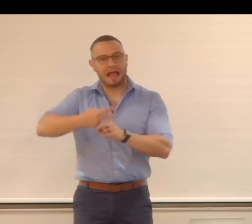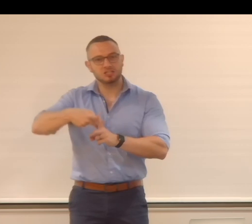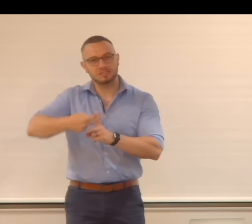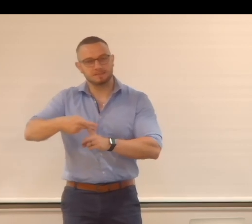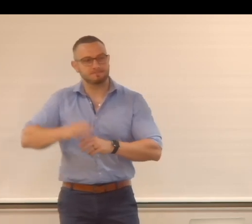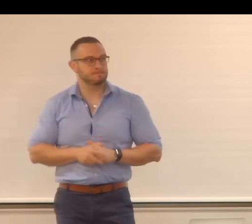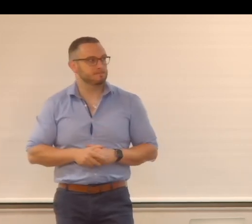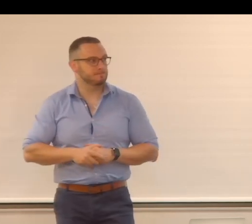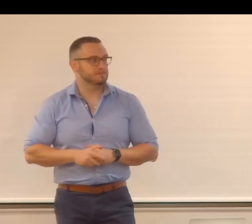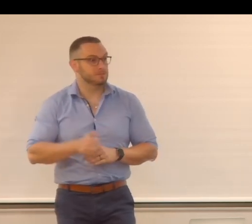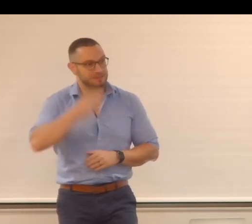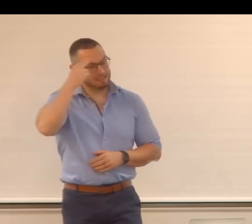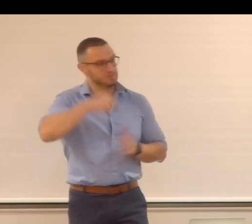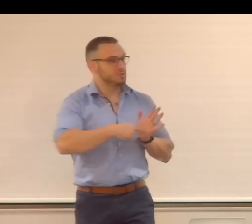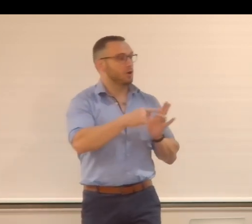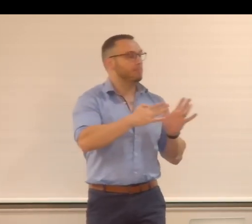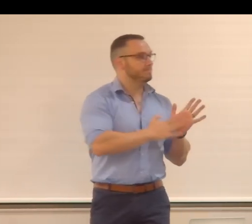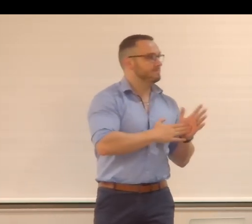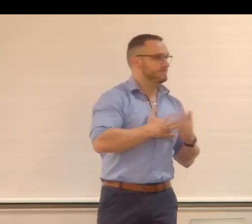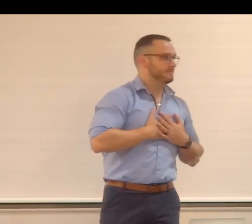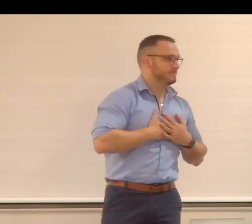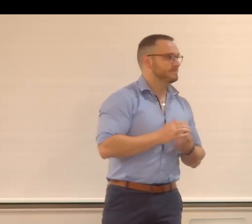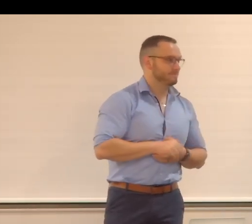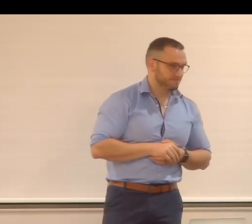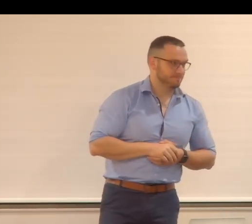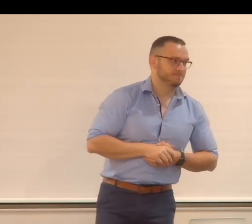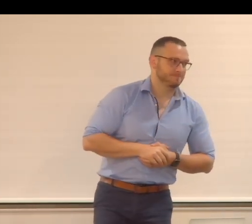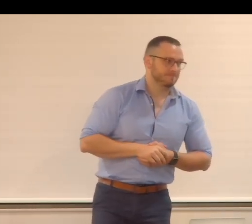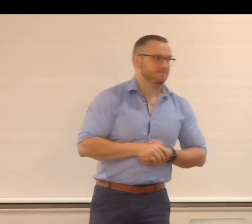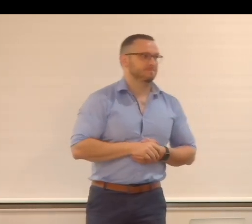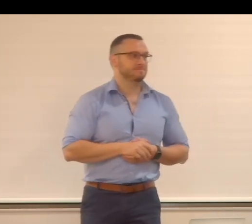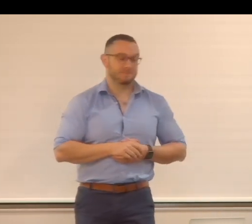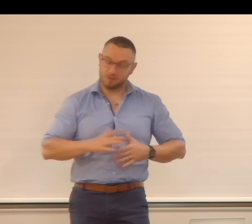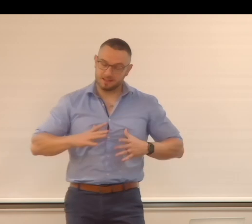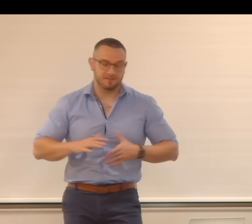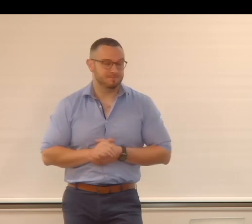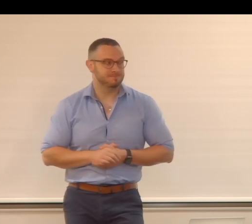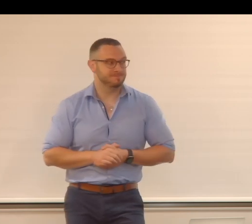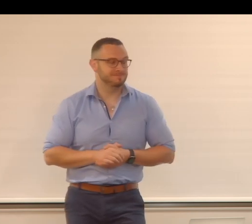Could I have your name, please, sir? Tom. Are you ready?